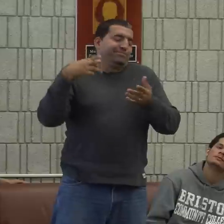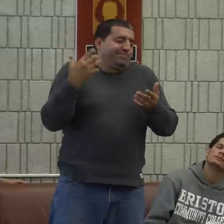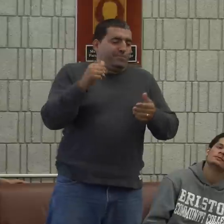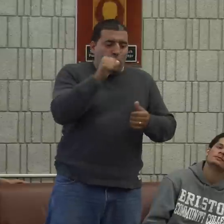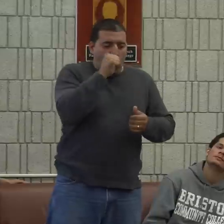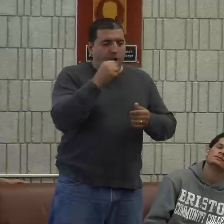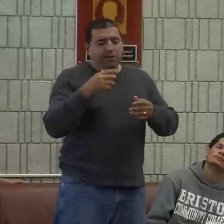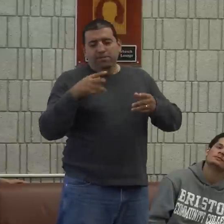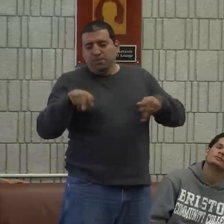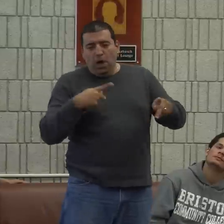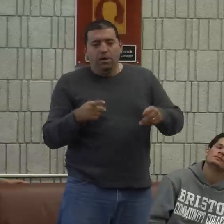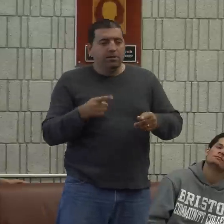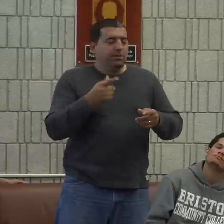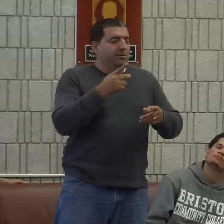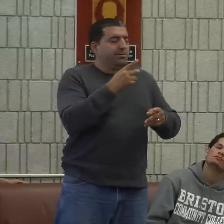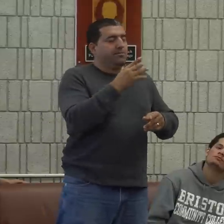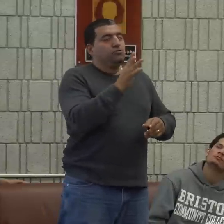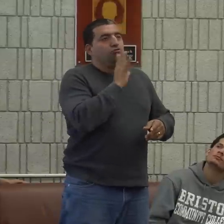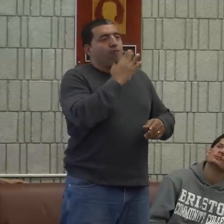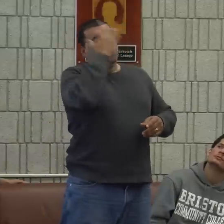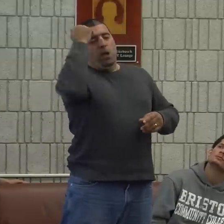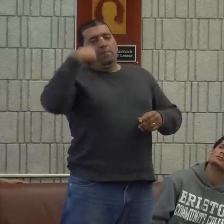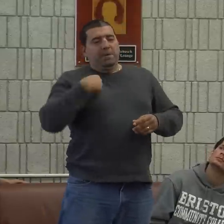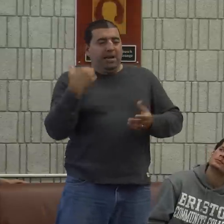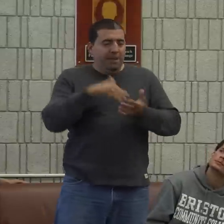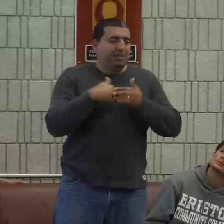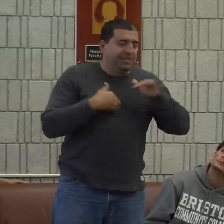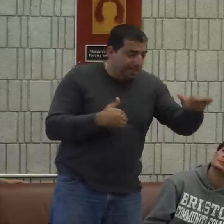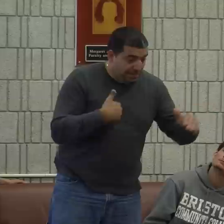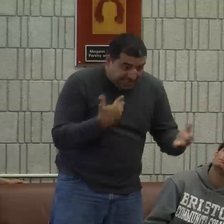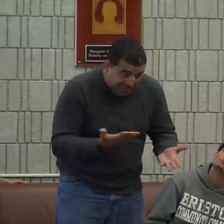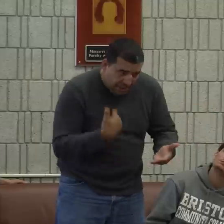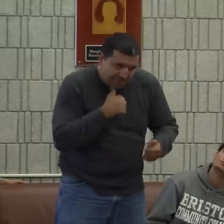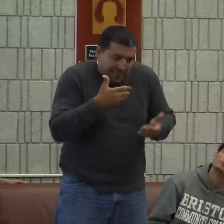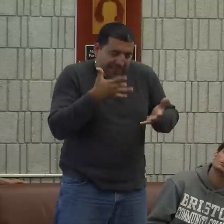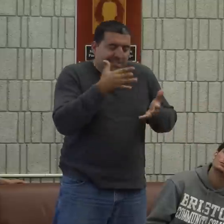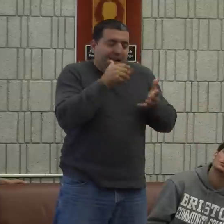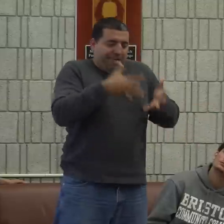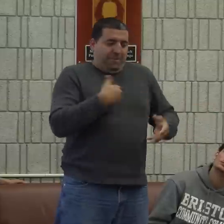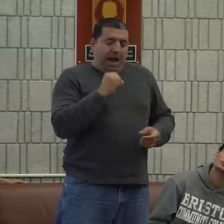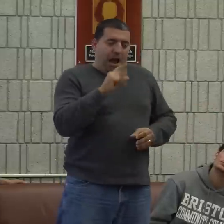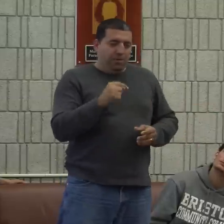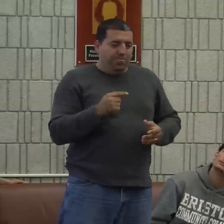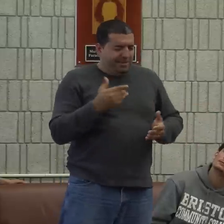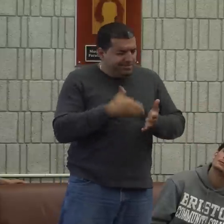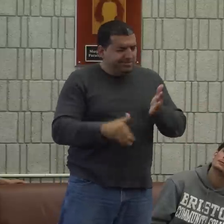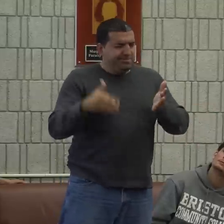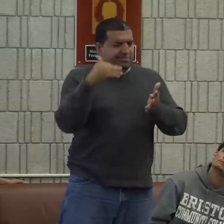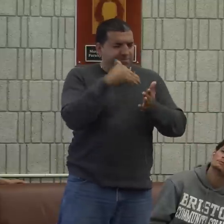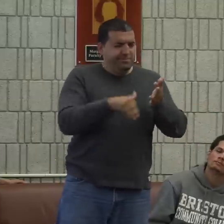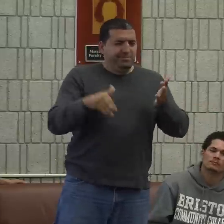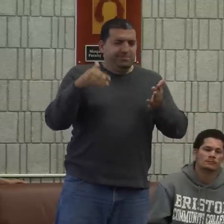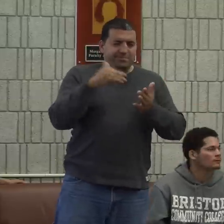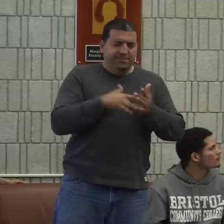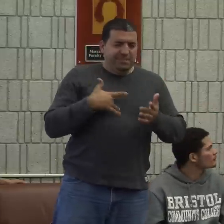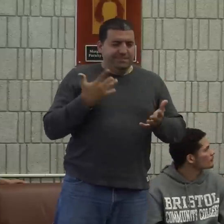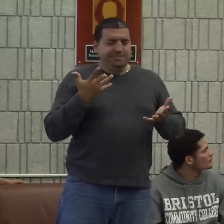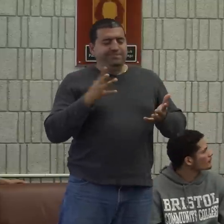me and you'd be at a bar at a party and this person's talking and forgetting about me. like, hey, I'm here, don't leave me out. And this happened